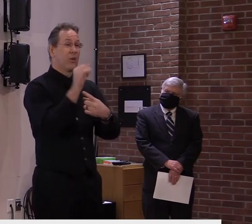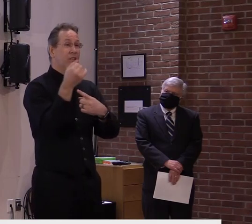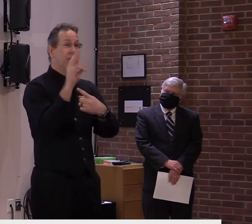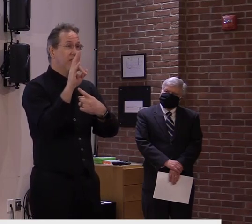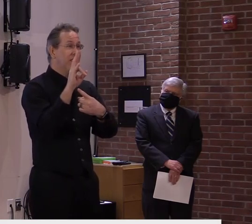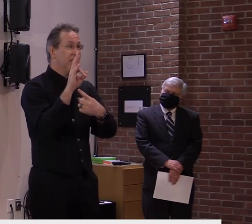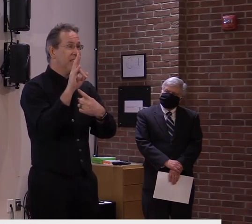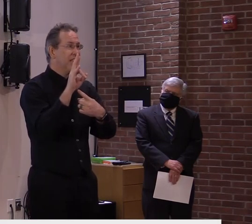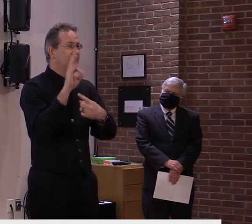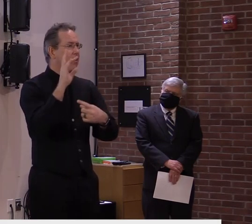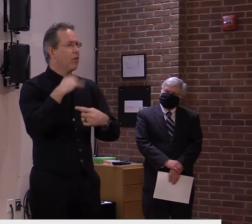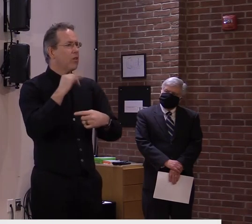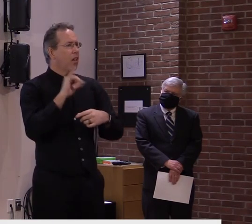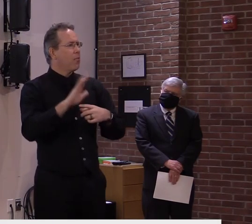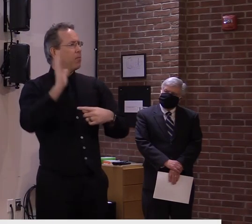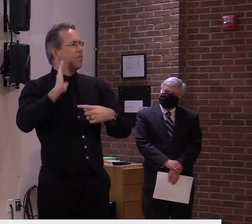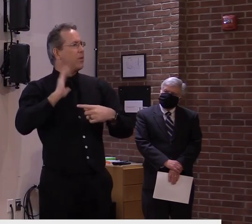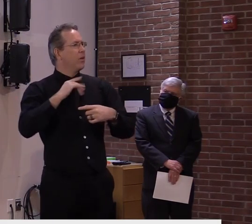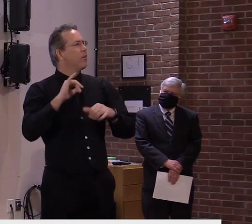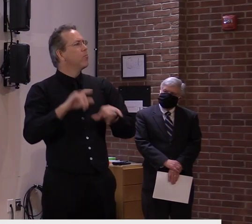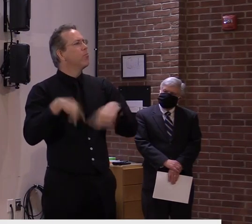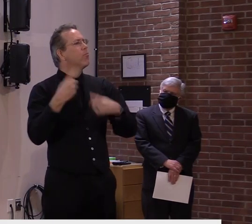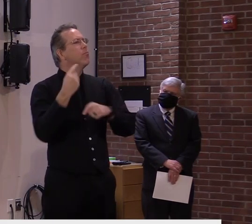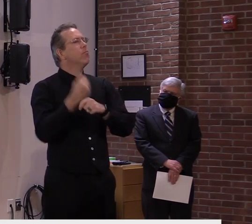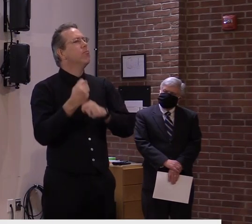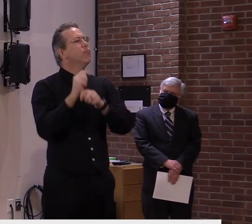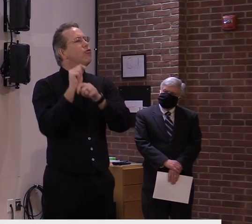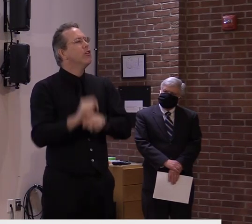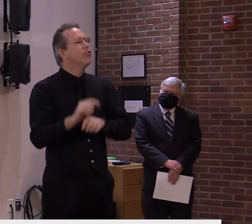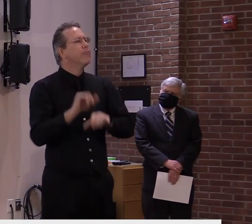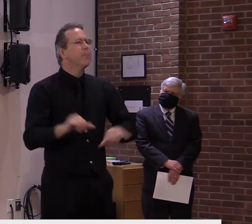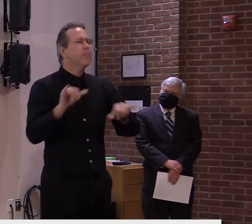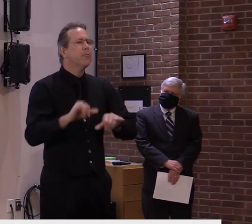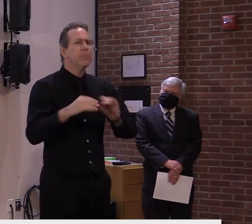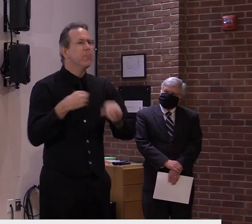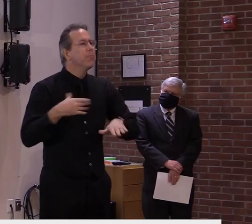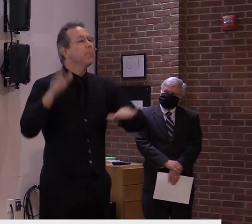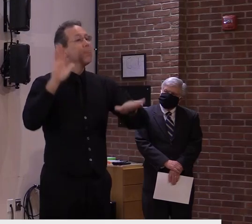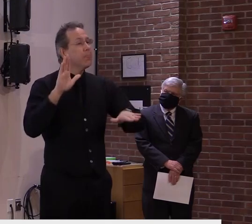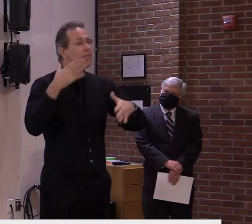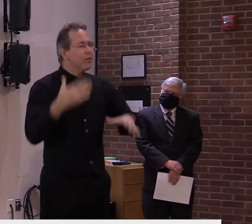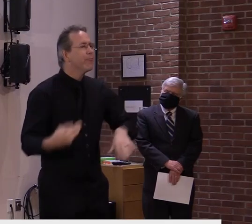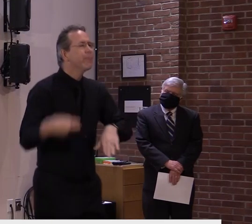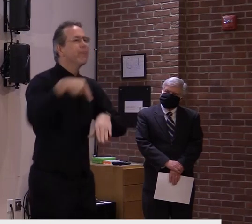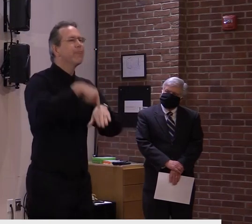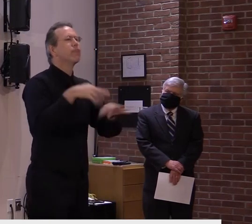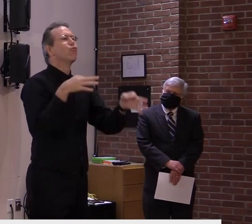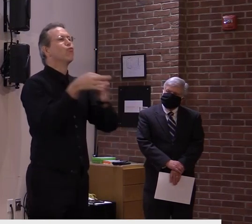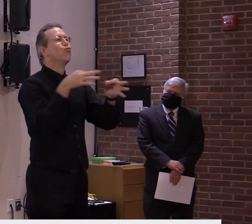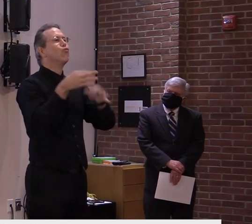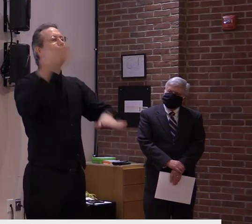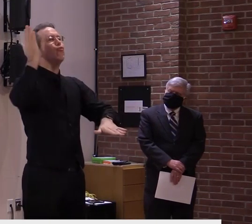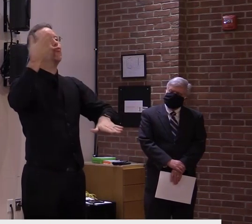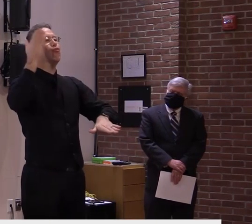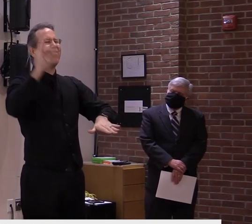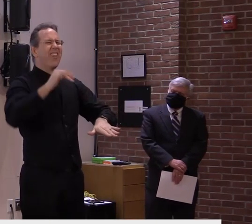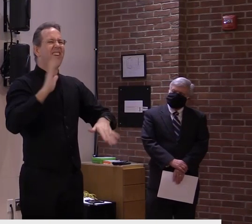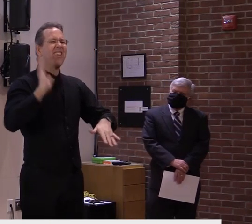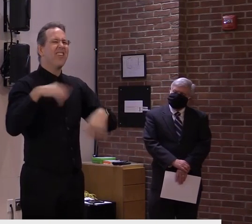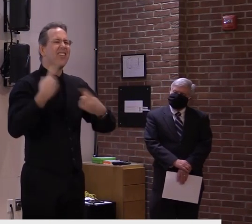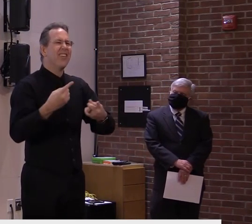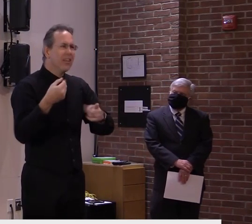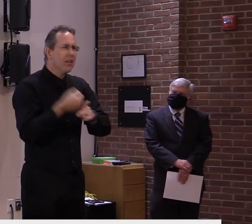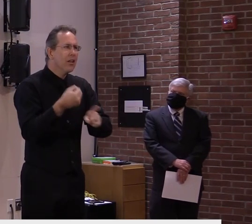this was not part of a previous bill that the legislature didn't move forward or didn't